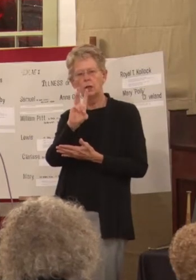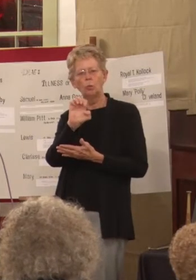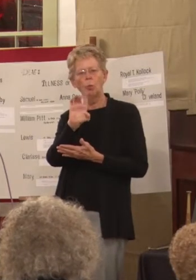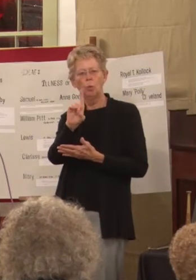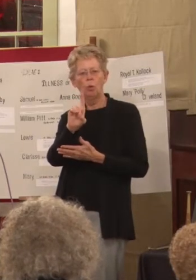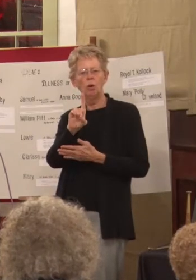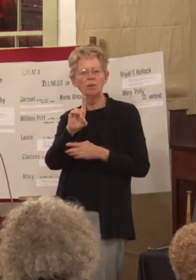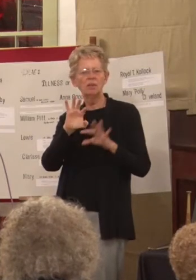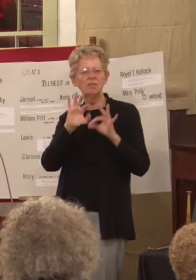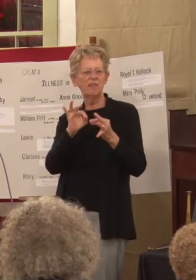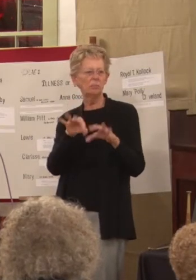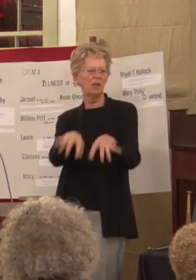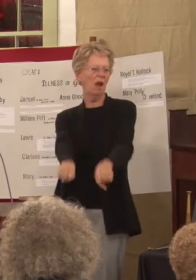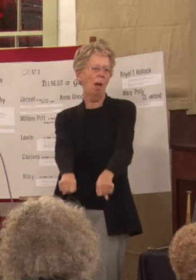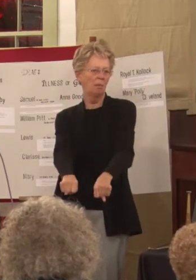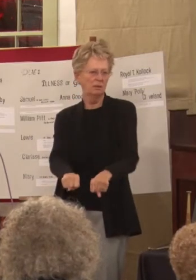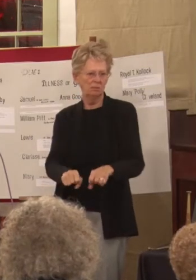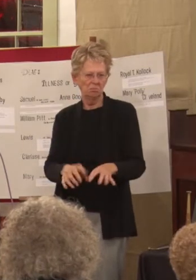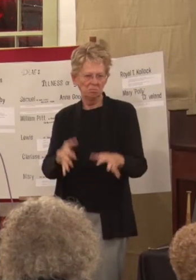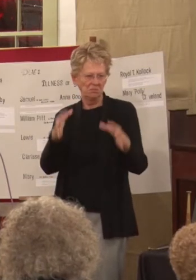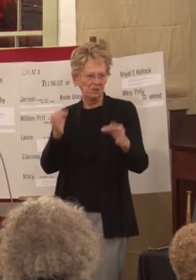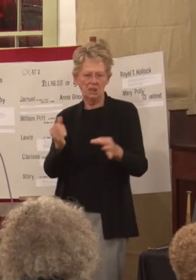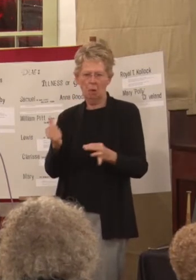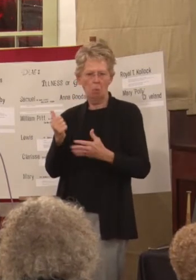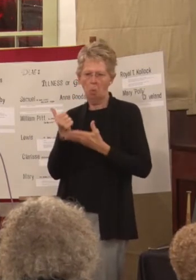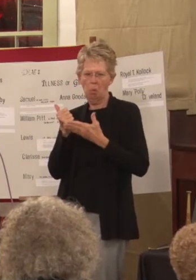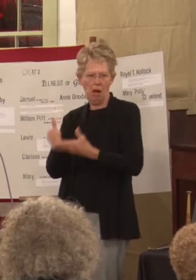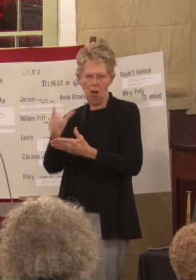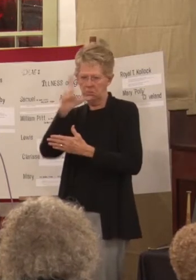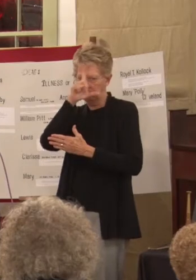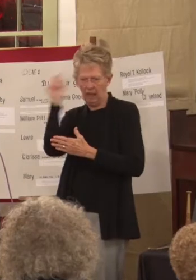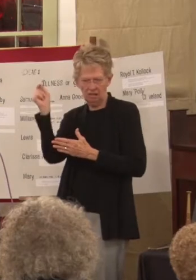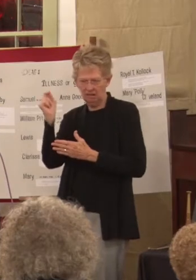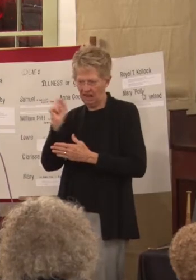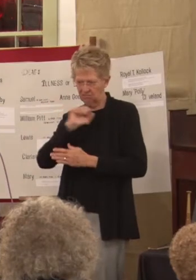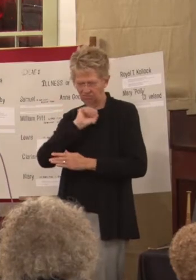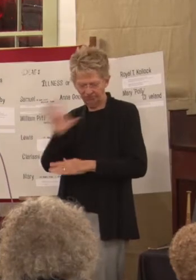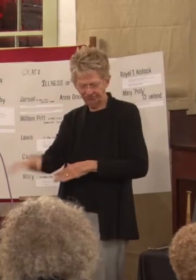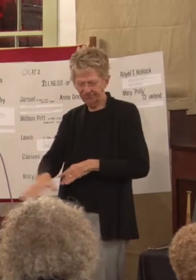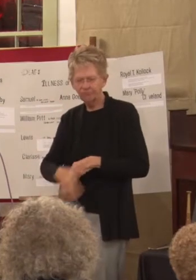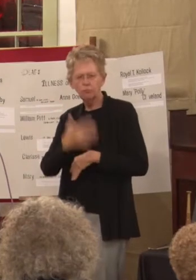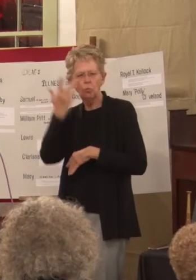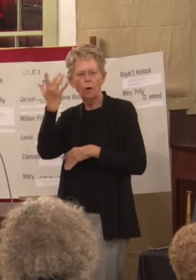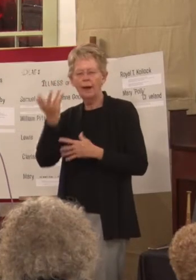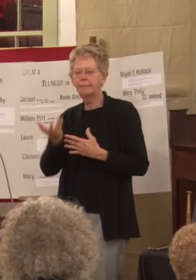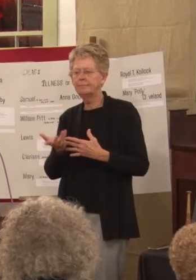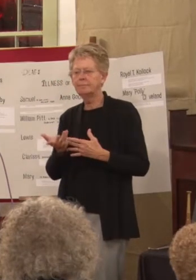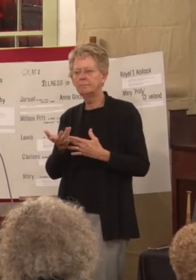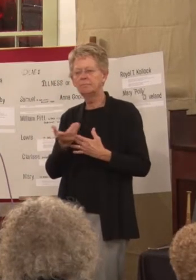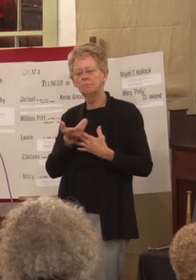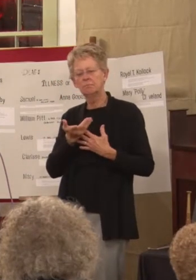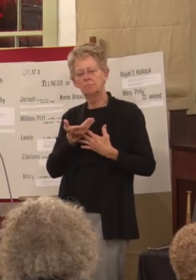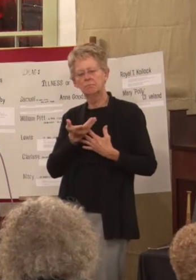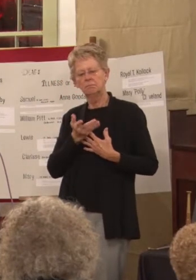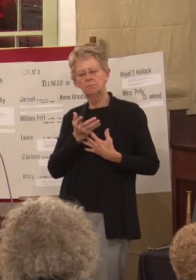monopoly, and decided that they weren't going to help Thomas Hopkins, Gallaudet, because they wanted their money up front.